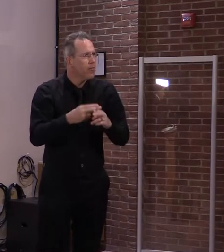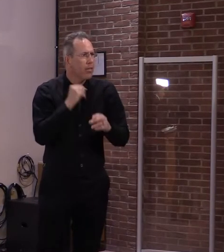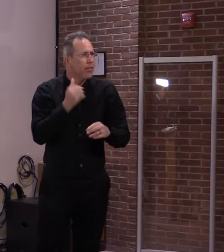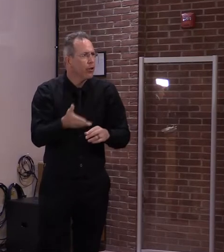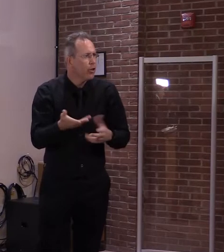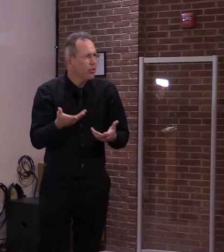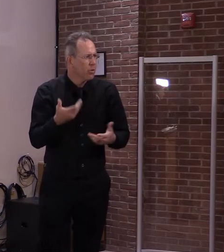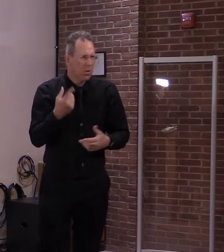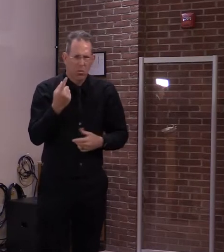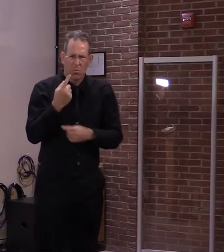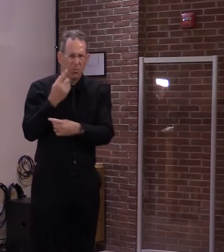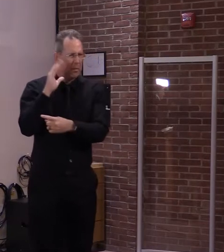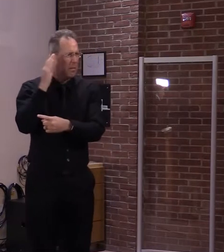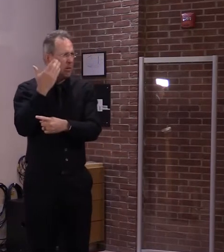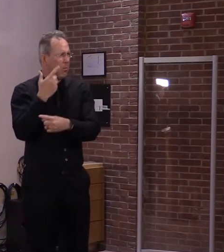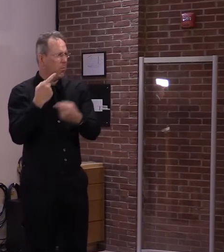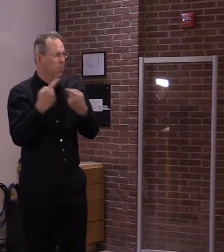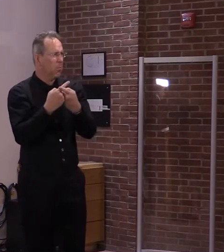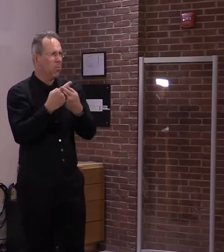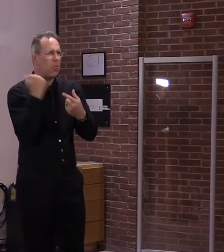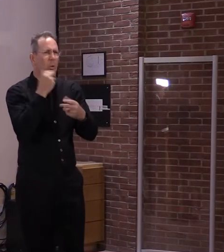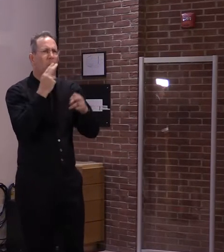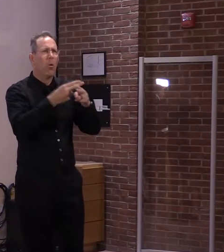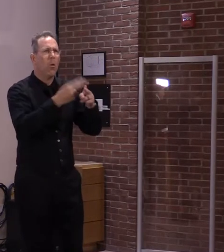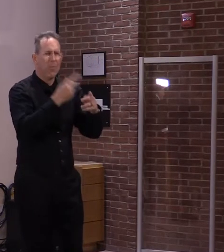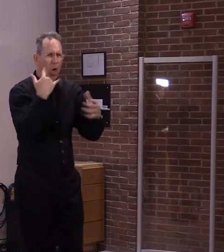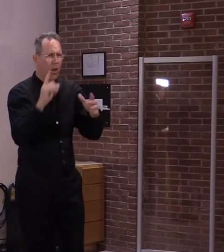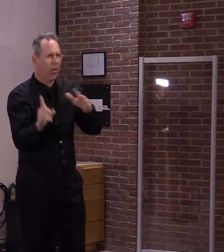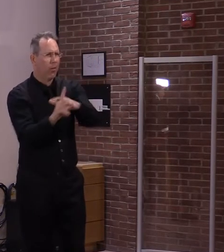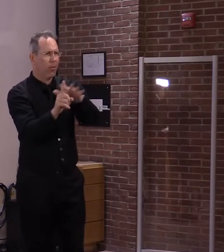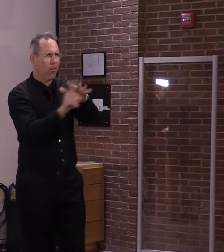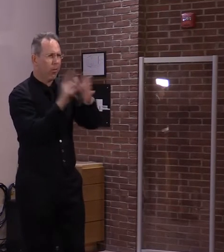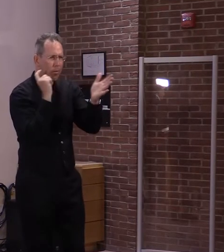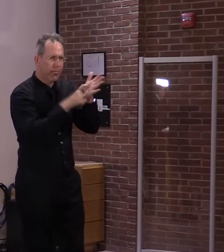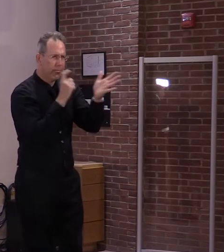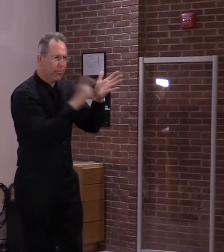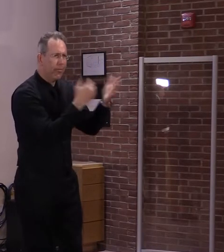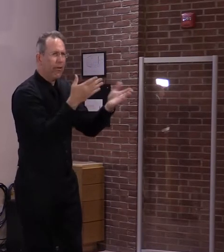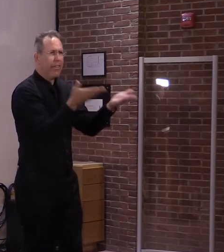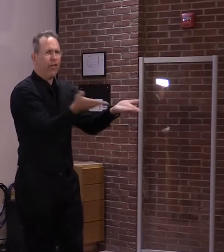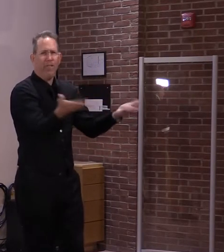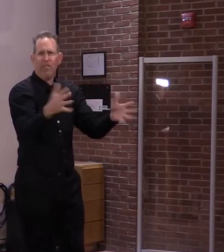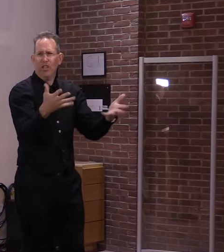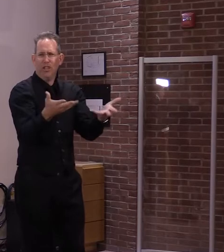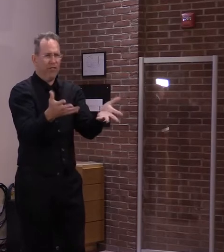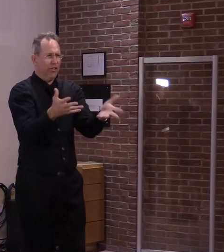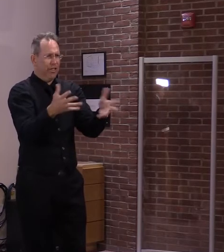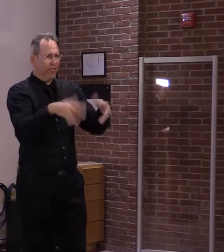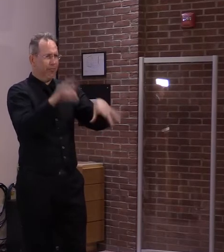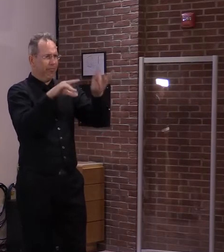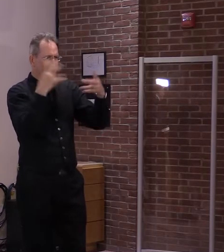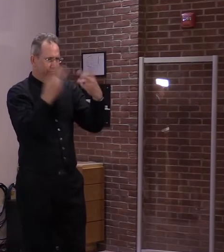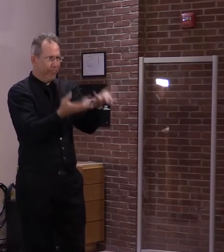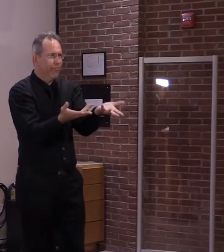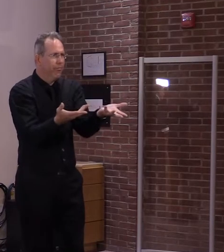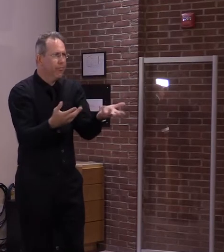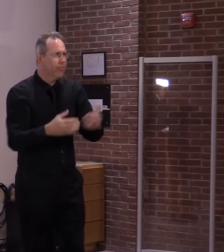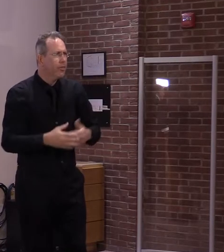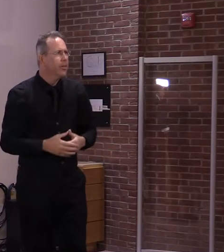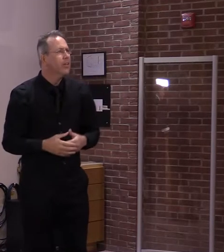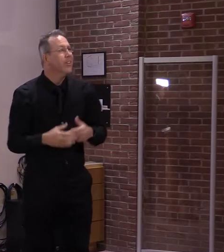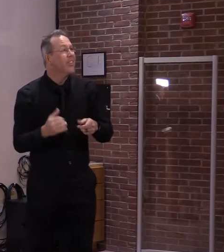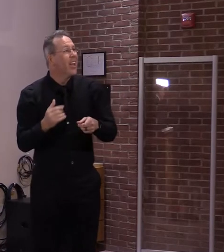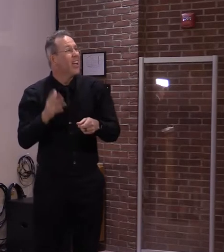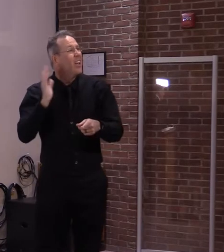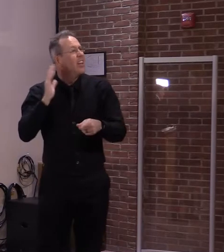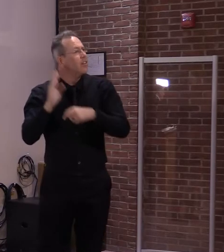name is actually going to be in the accident report. That gag order, by the way, was billed as being brief and now we're seven months in and counting. So I'm just